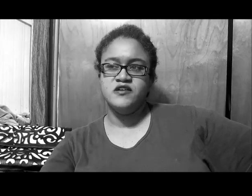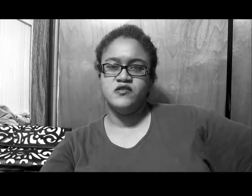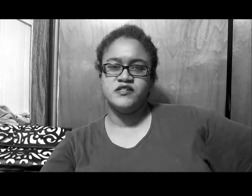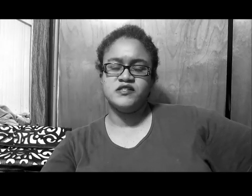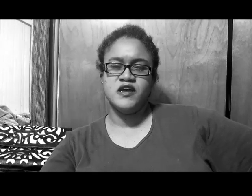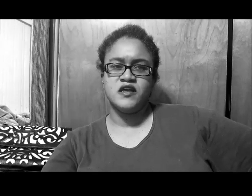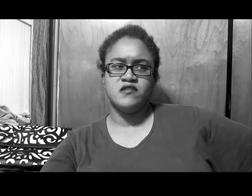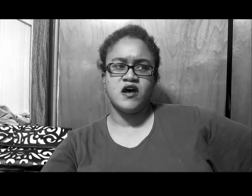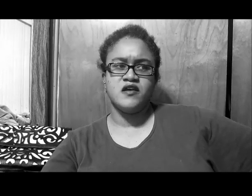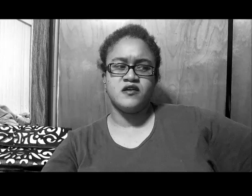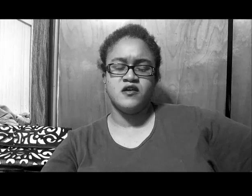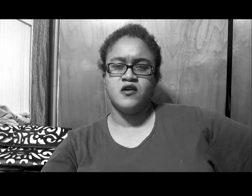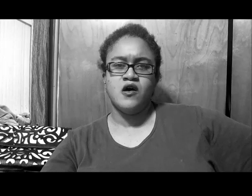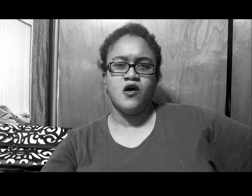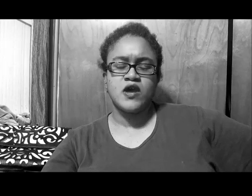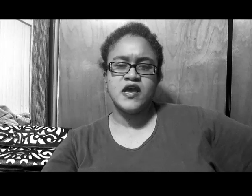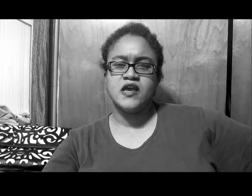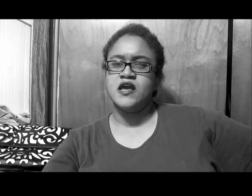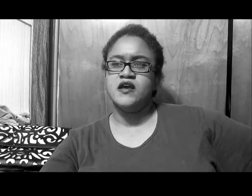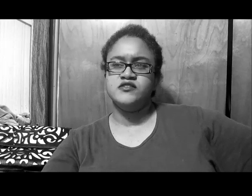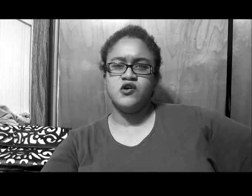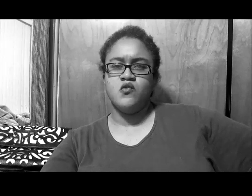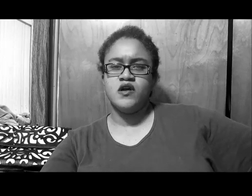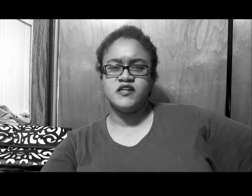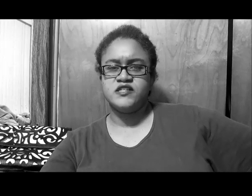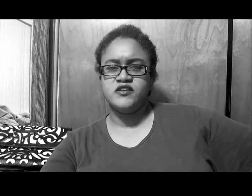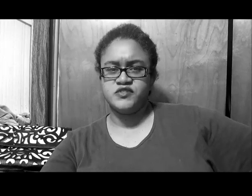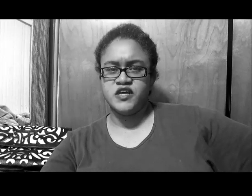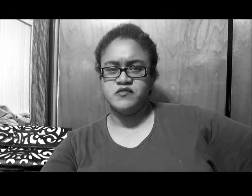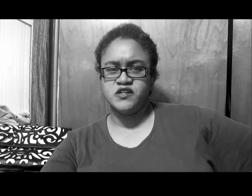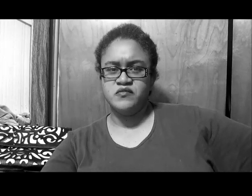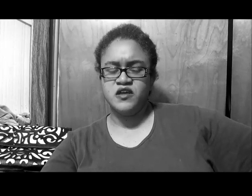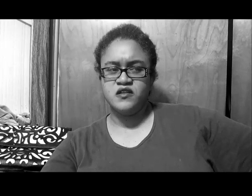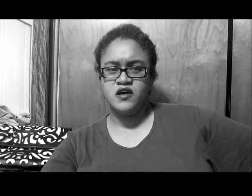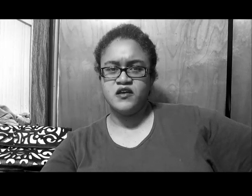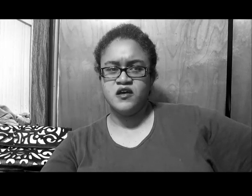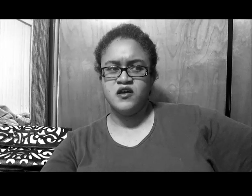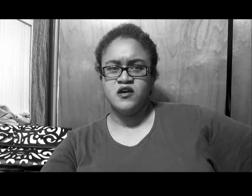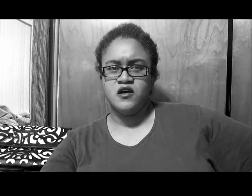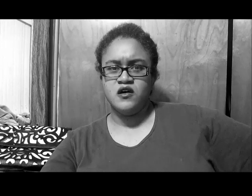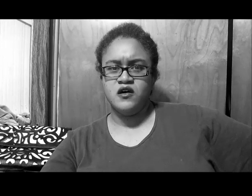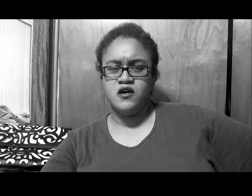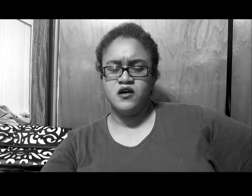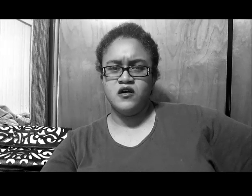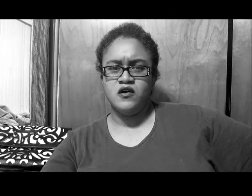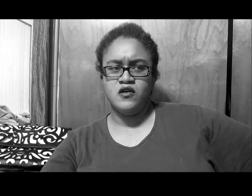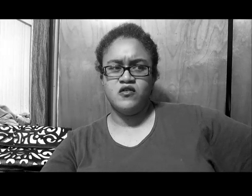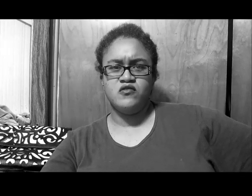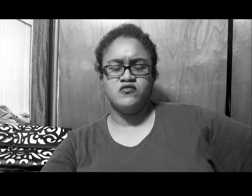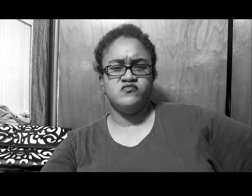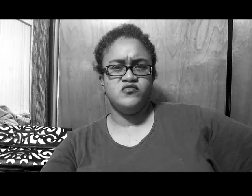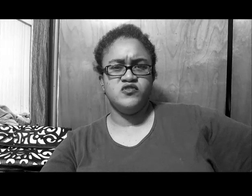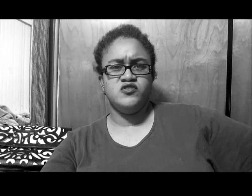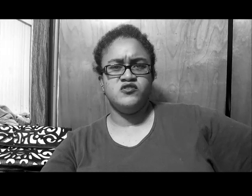still is thinking like, okay, and so what, I say them statements, and I'm thinking like, um, yeah,